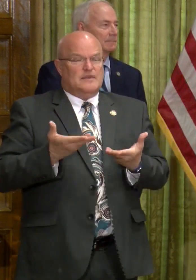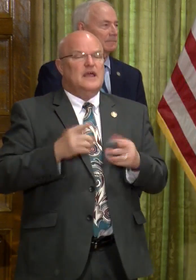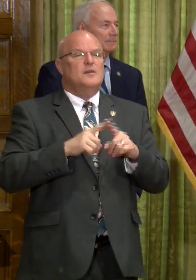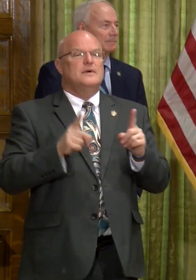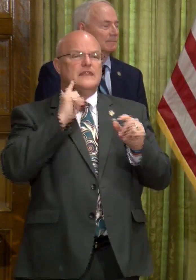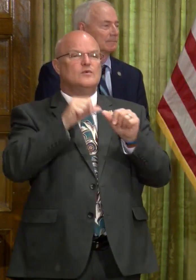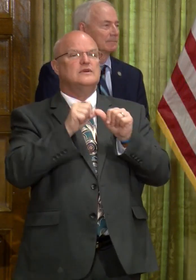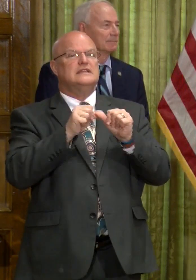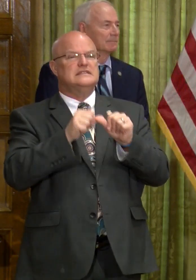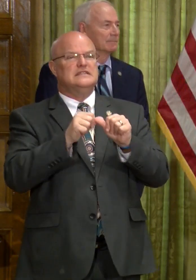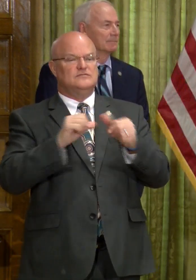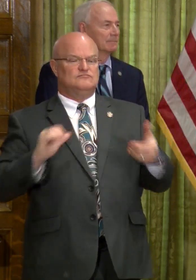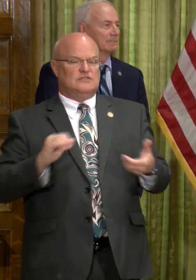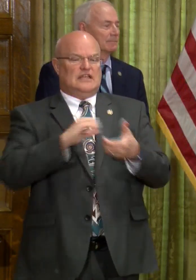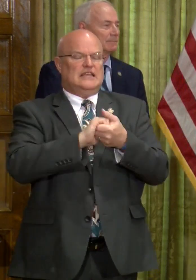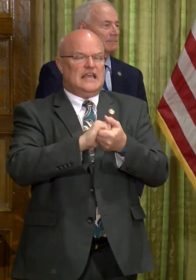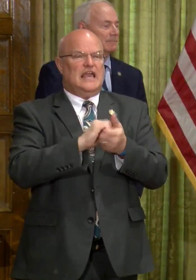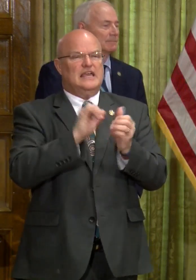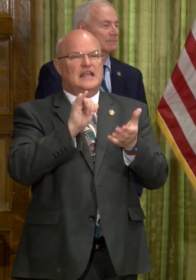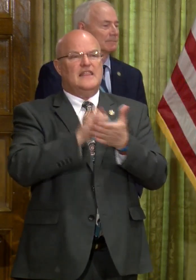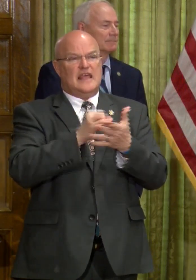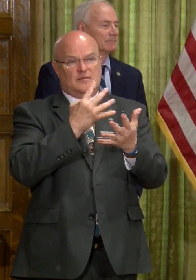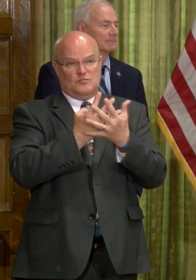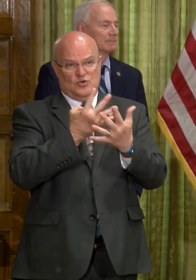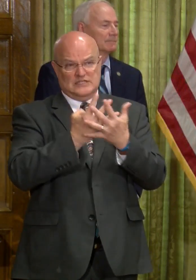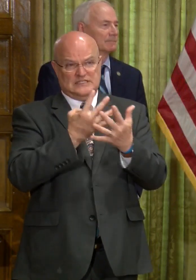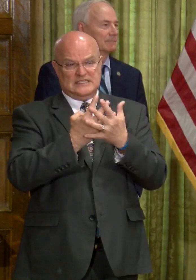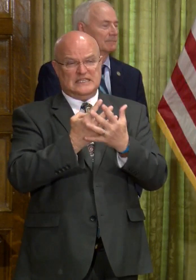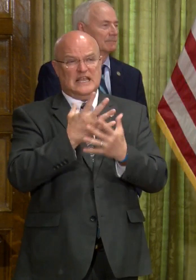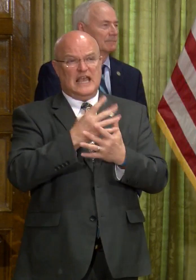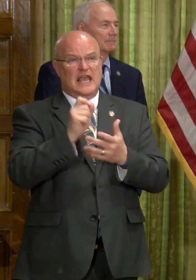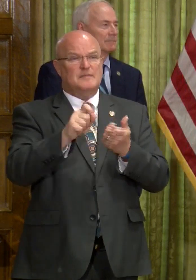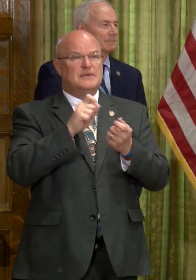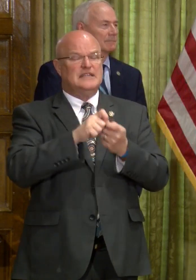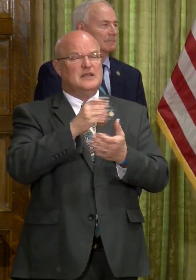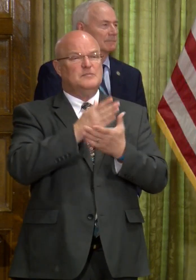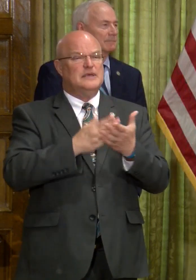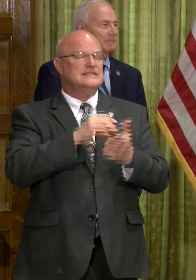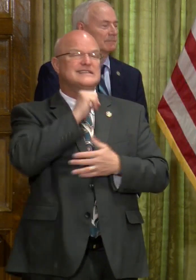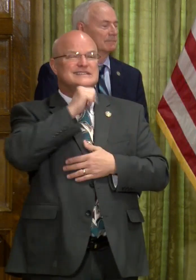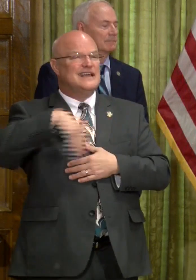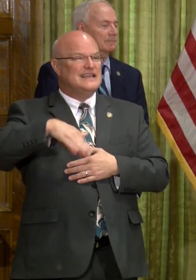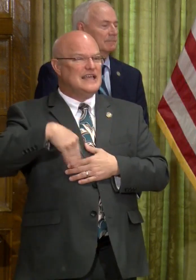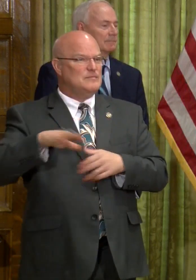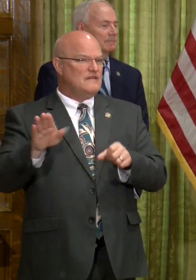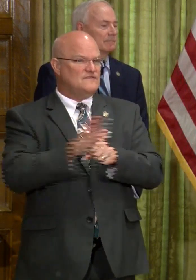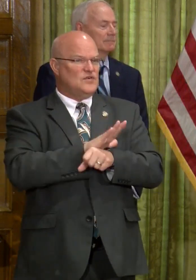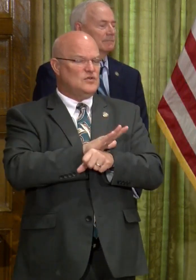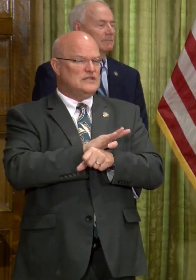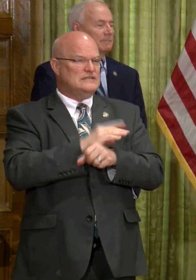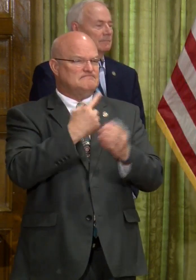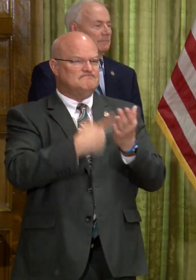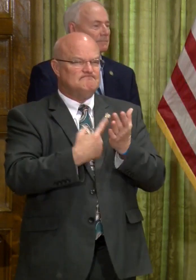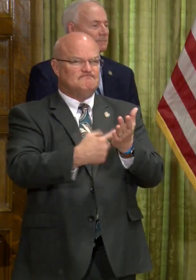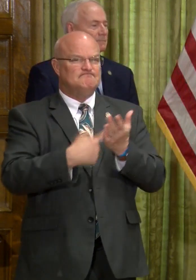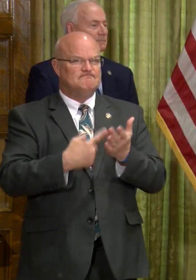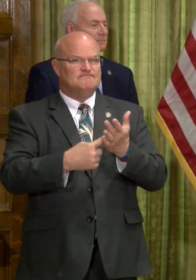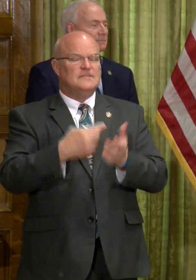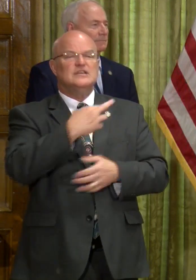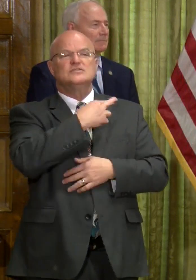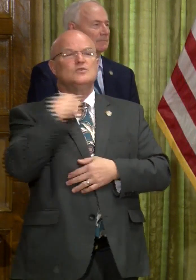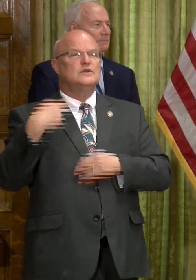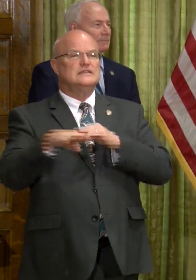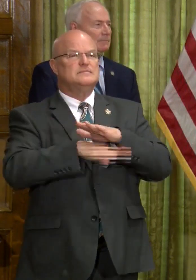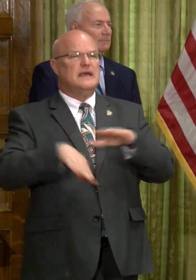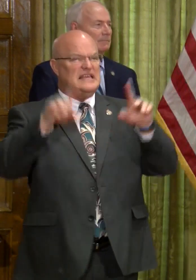but they'll continue to engage that, uh, prison. And a particular piece that's not yet been fully sorted out is a risk-based